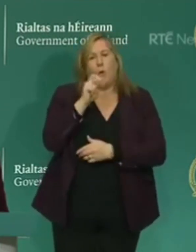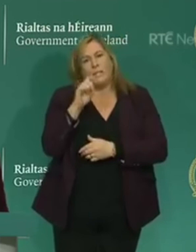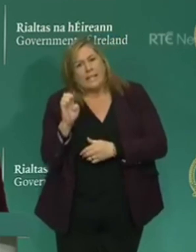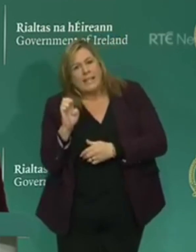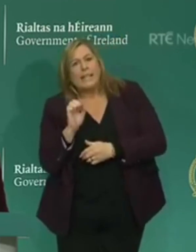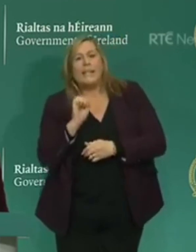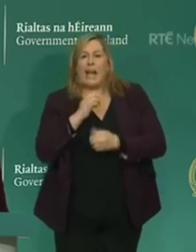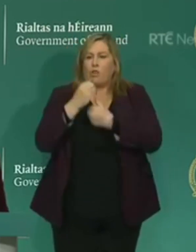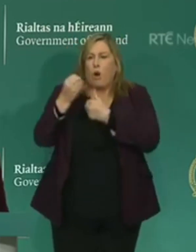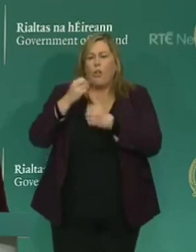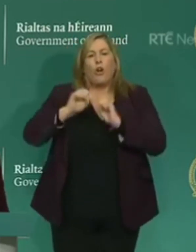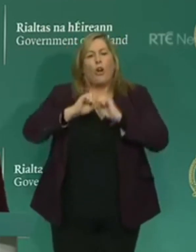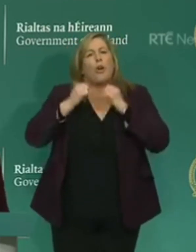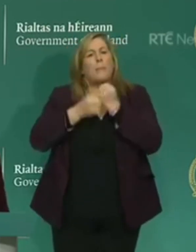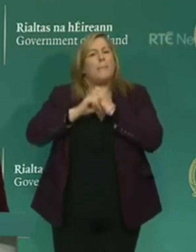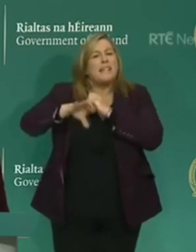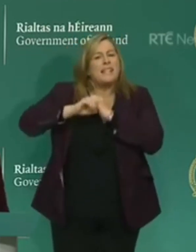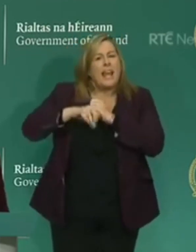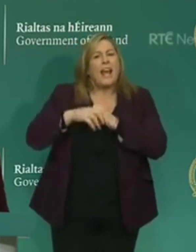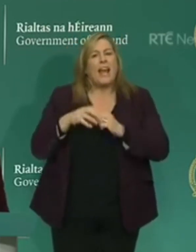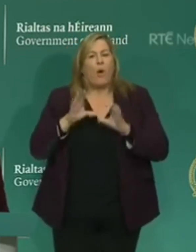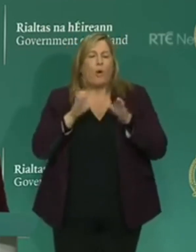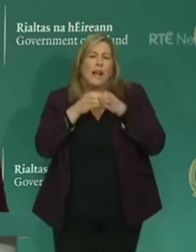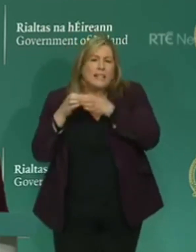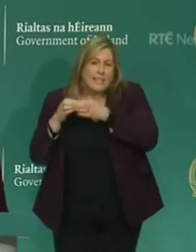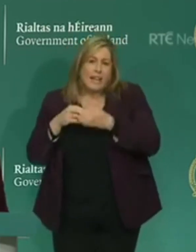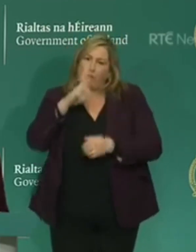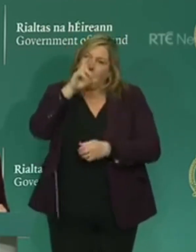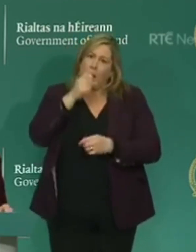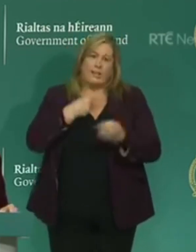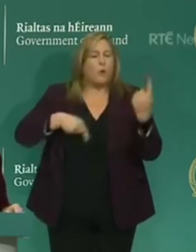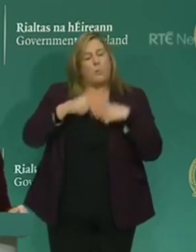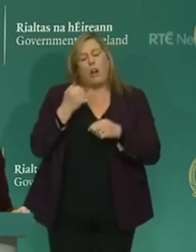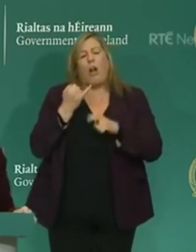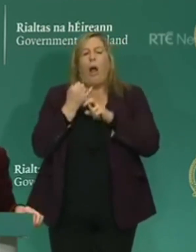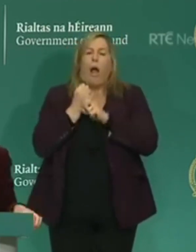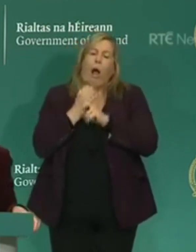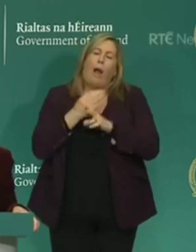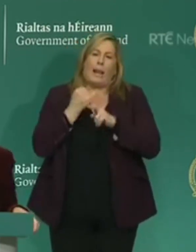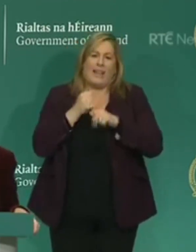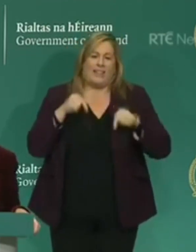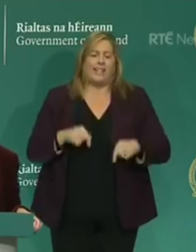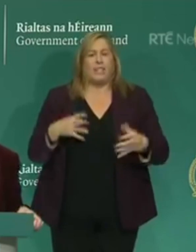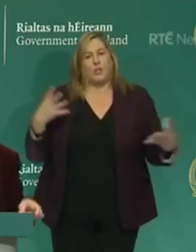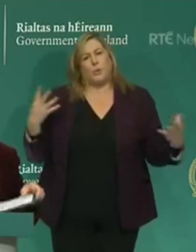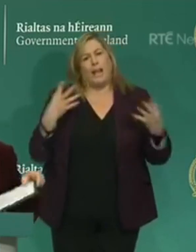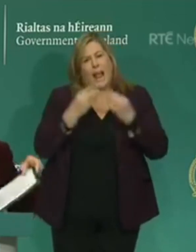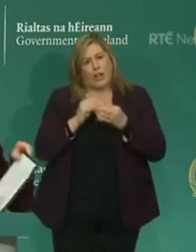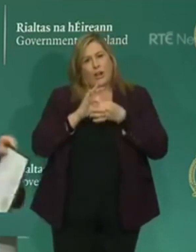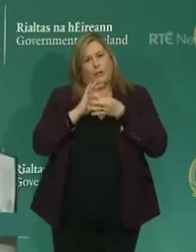enabled this initiative a reminder that we are all in this together. Thank you.